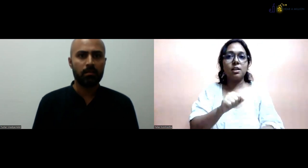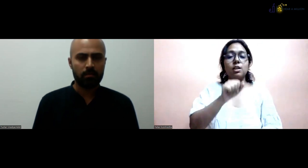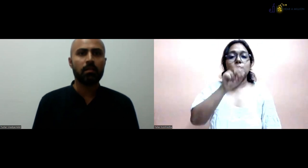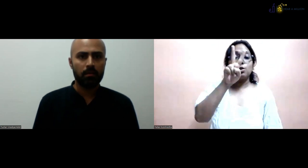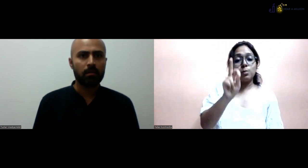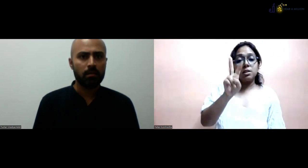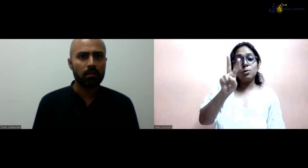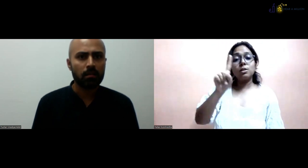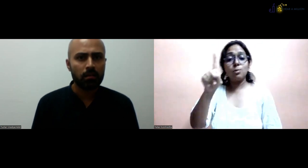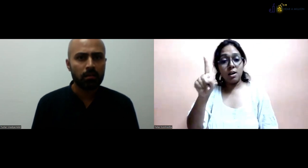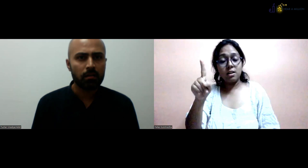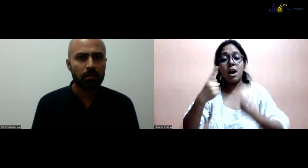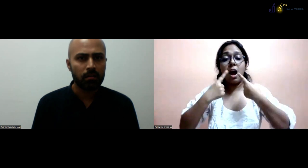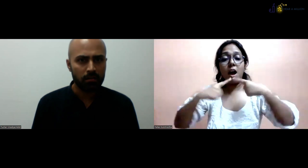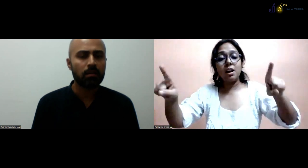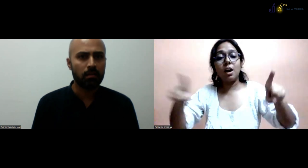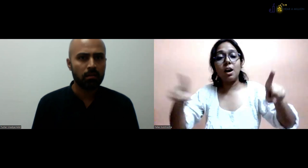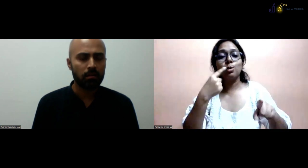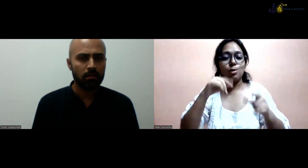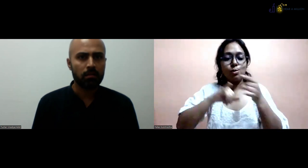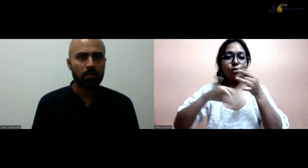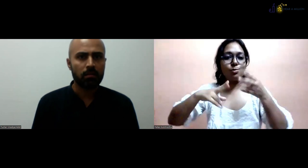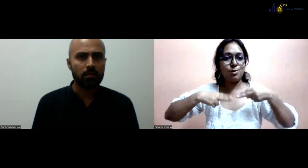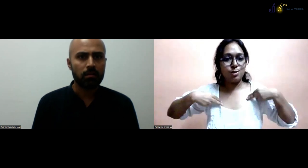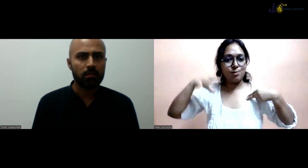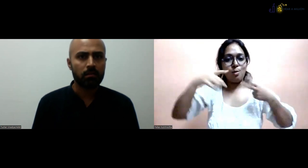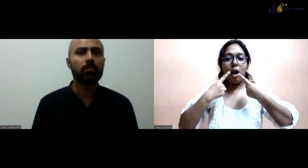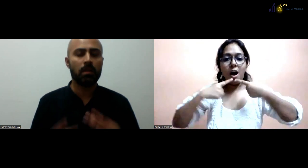are a lot of, there are job opportunities. So, in 2021,